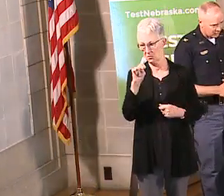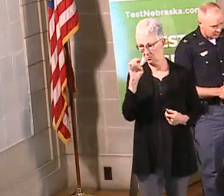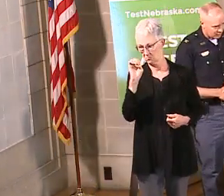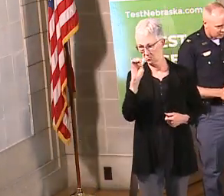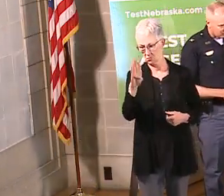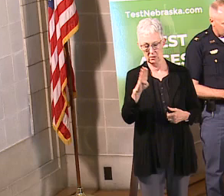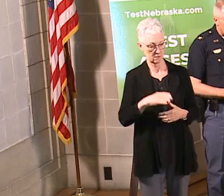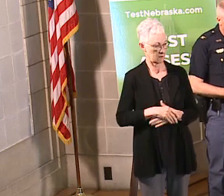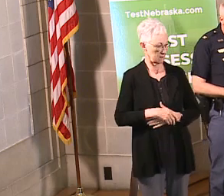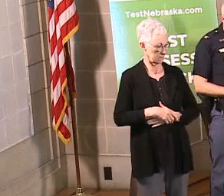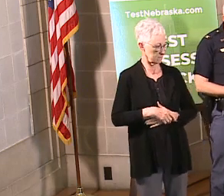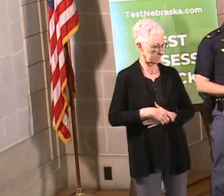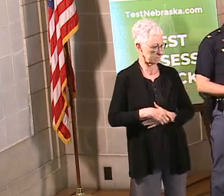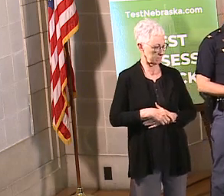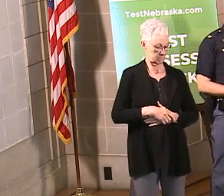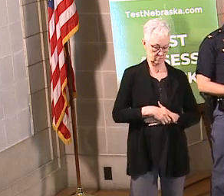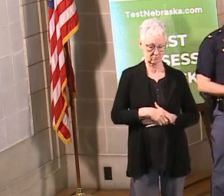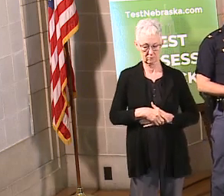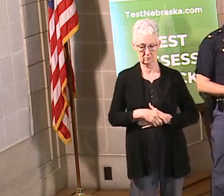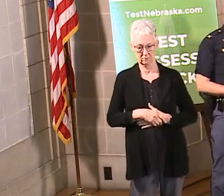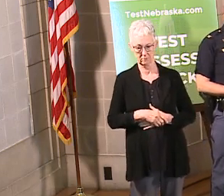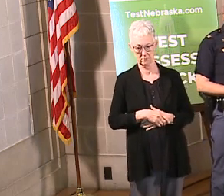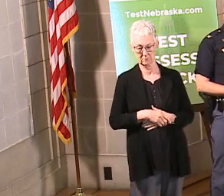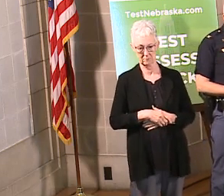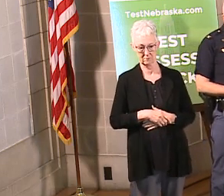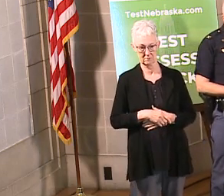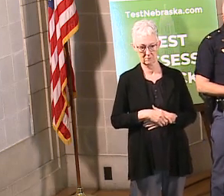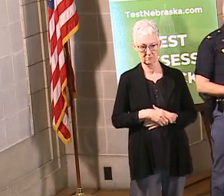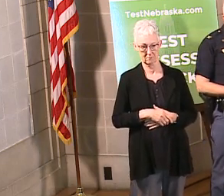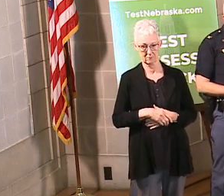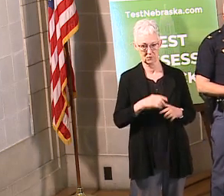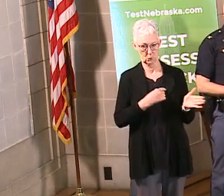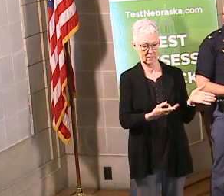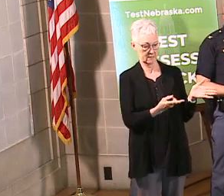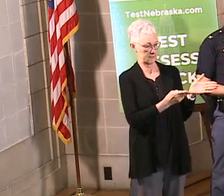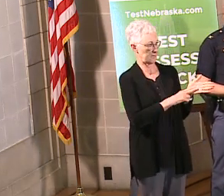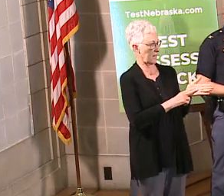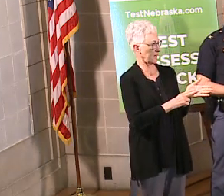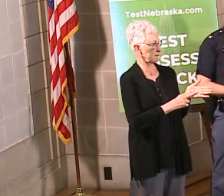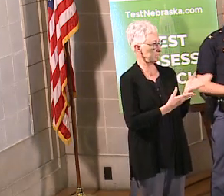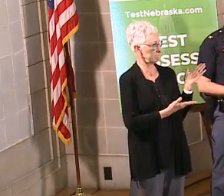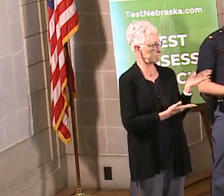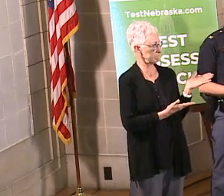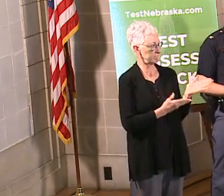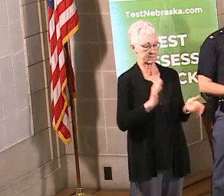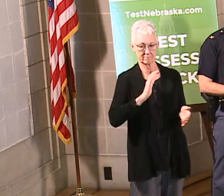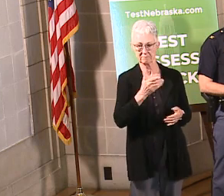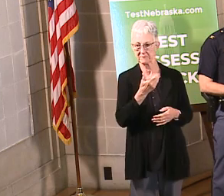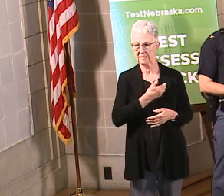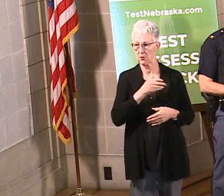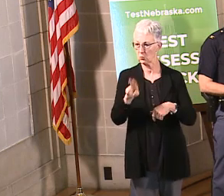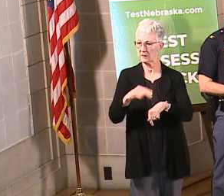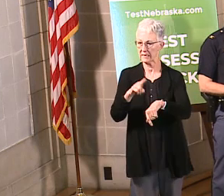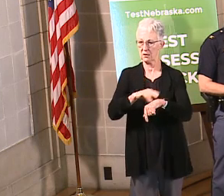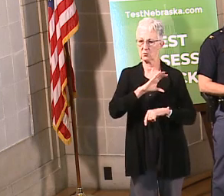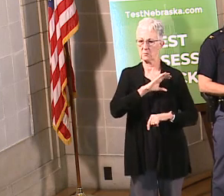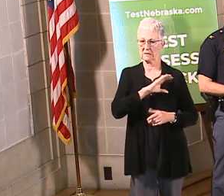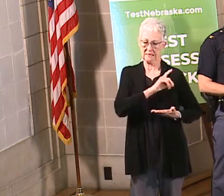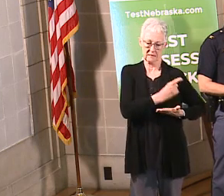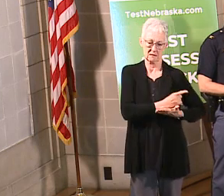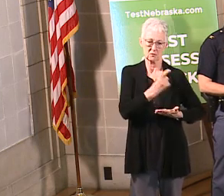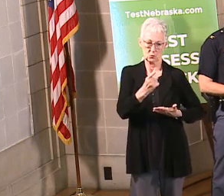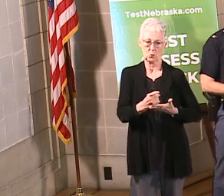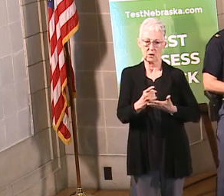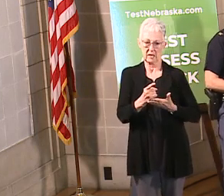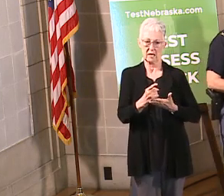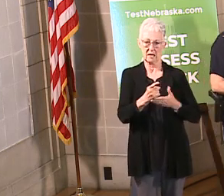this to make us official. So we are National Police Week in Nebraska.